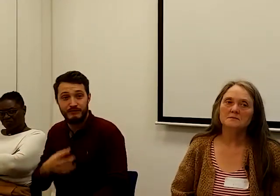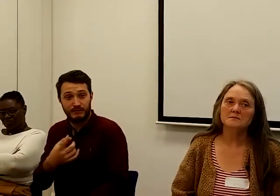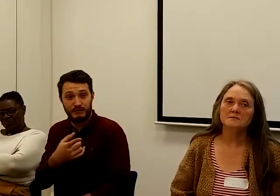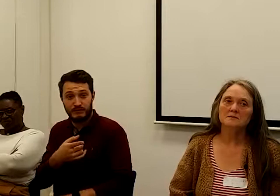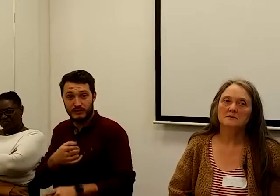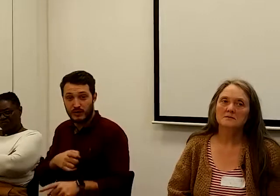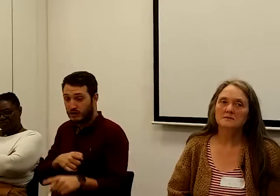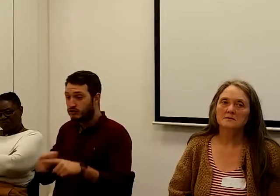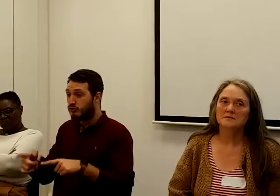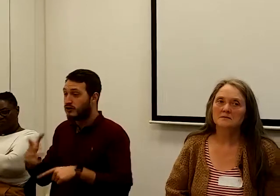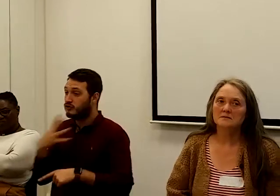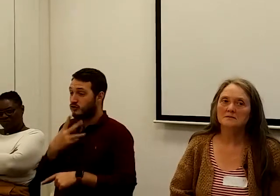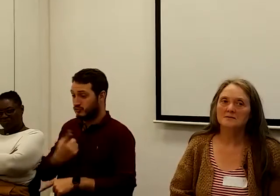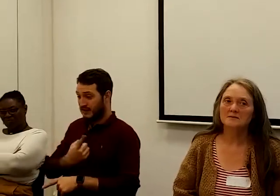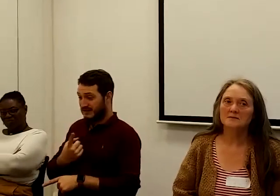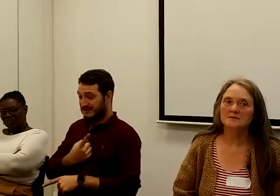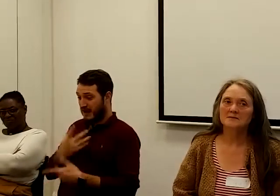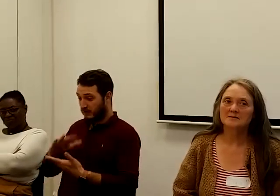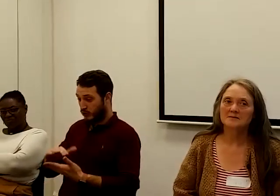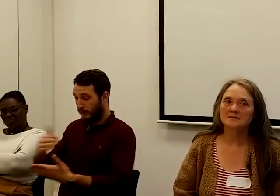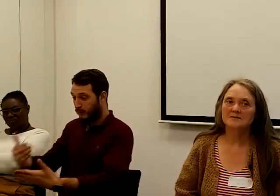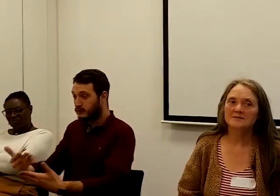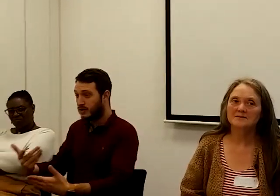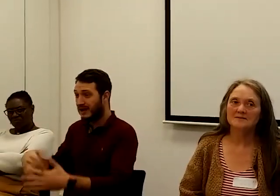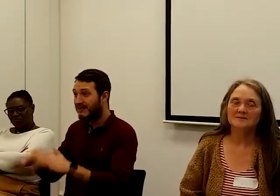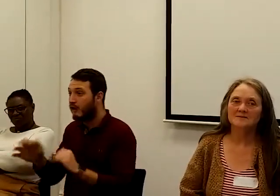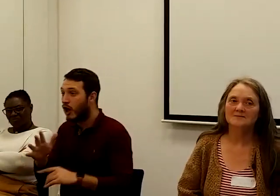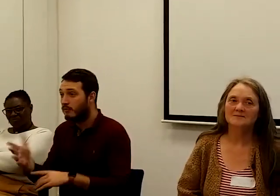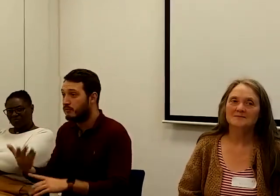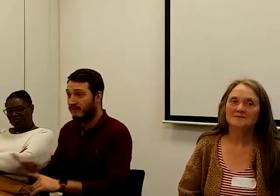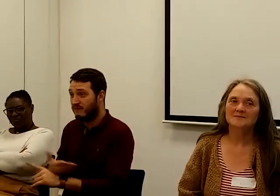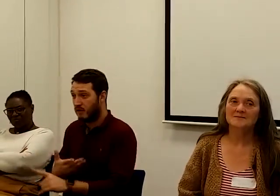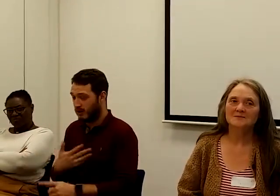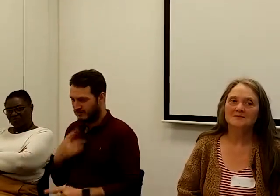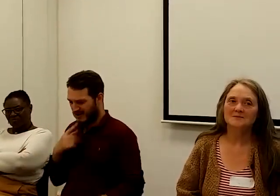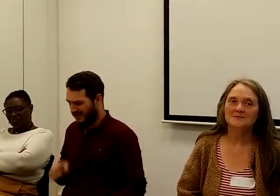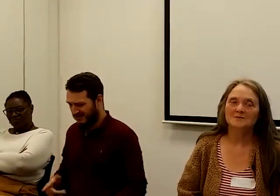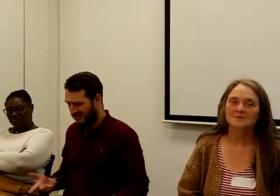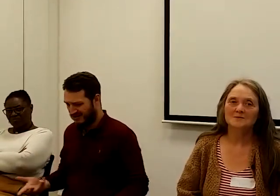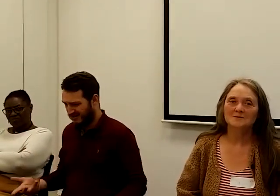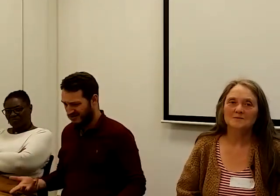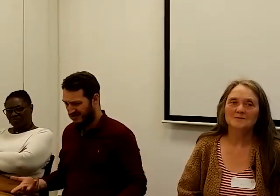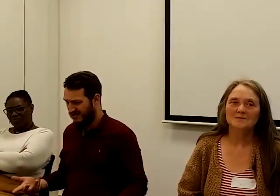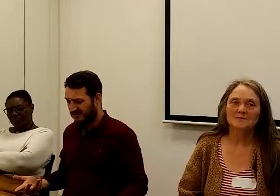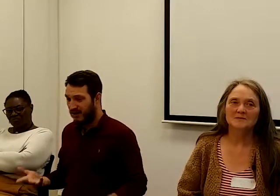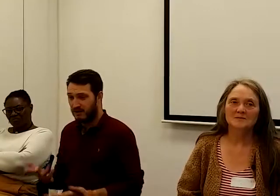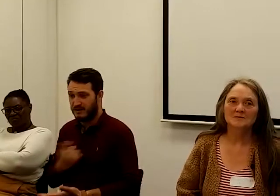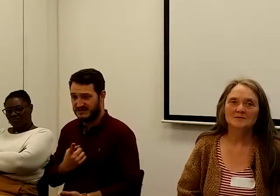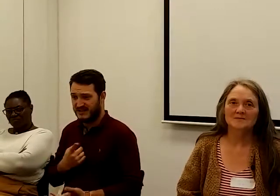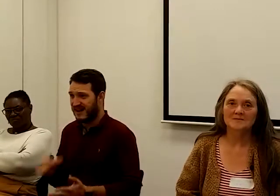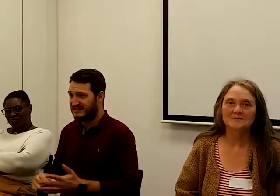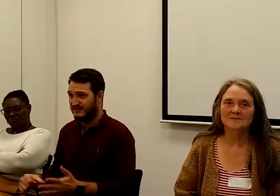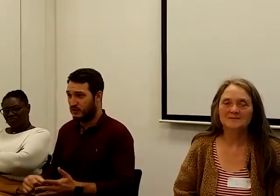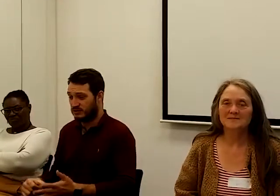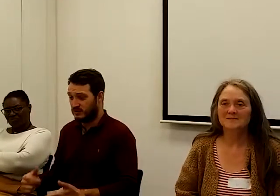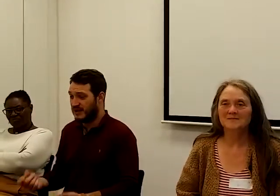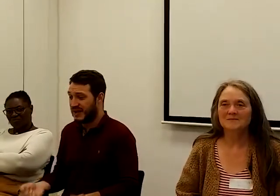in a library before and it was like I'm thinking, what that? It's like I had difficulties, I just gave up. Or follow the